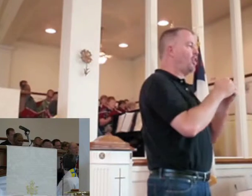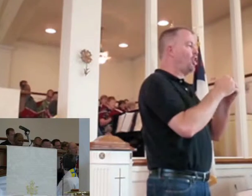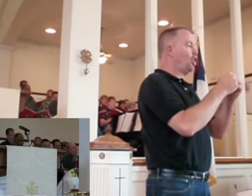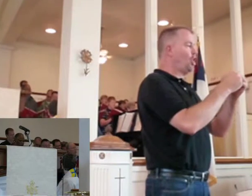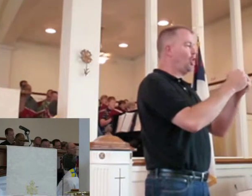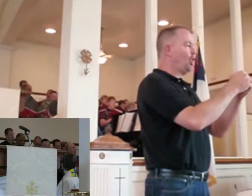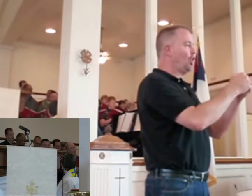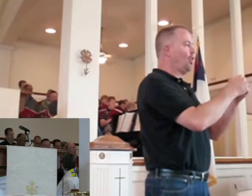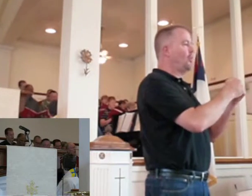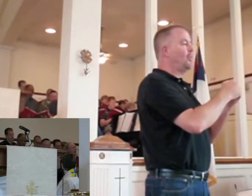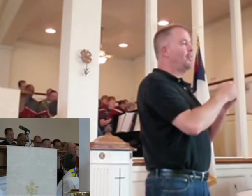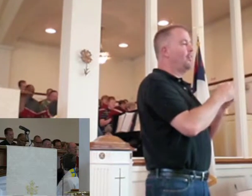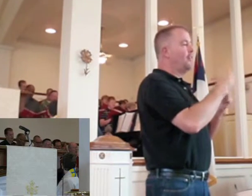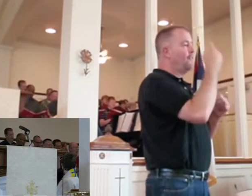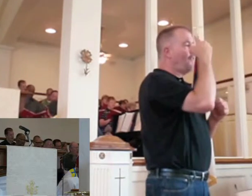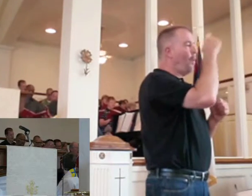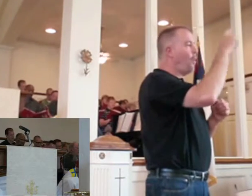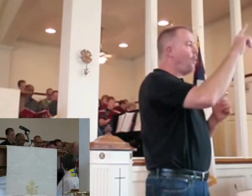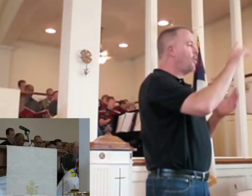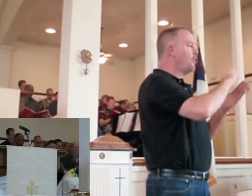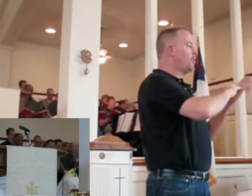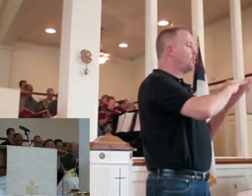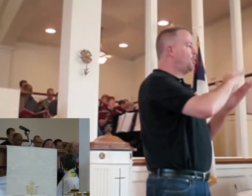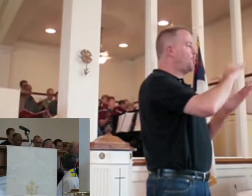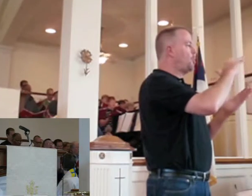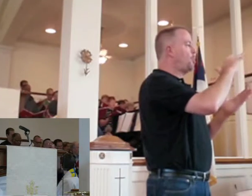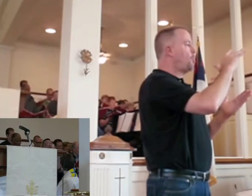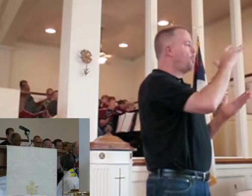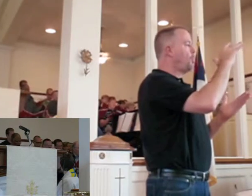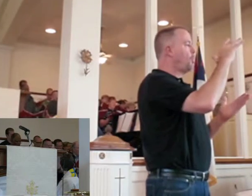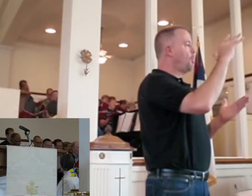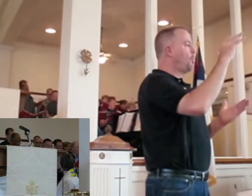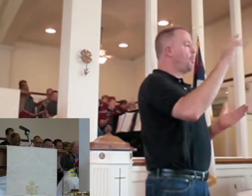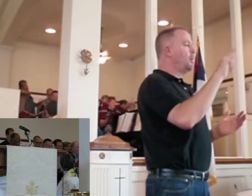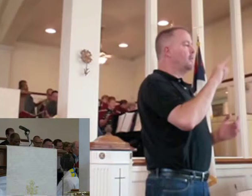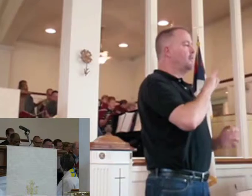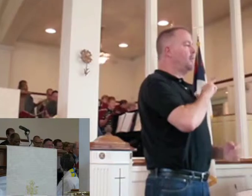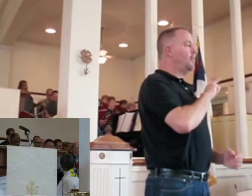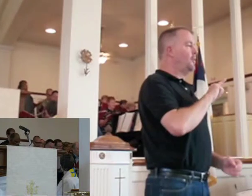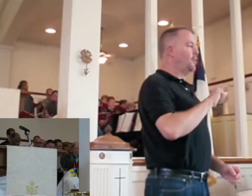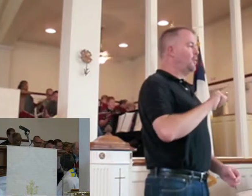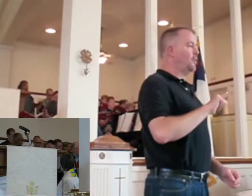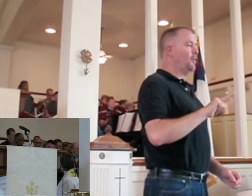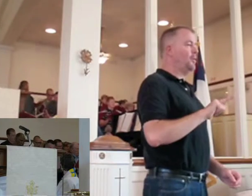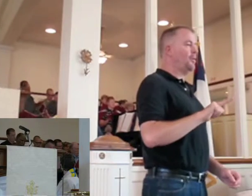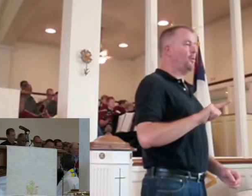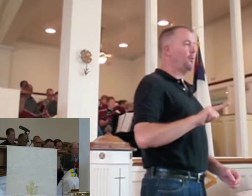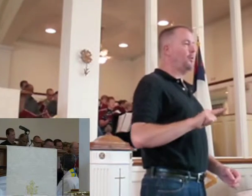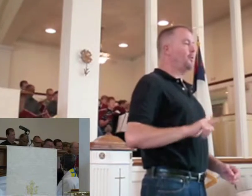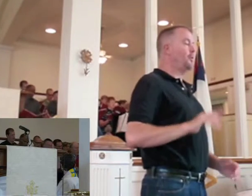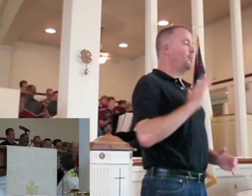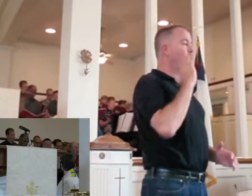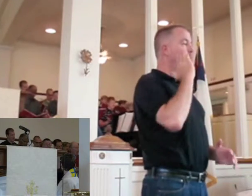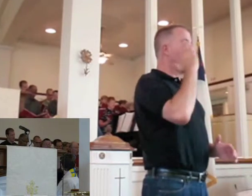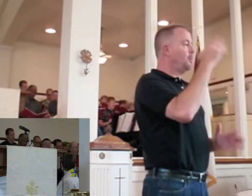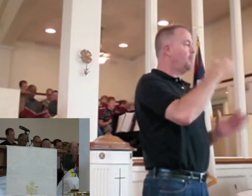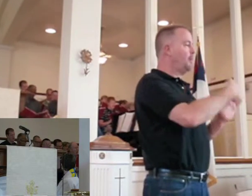glory of the Lord shall be